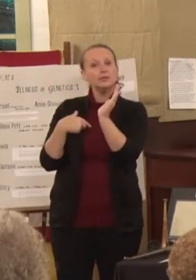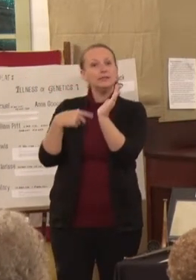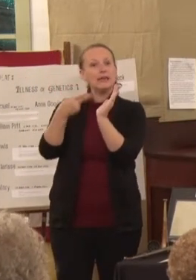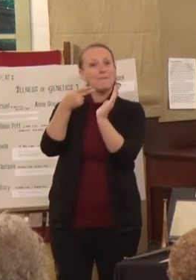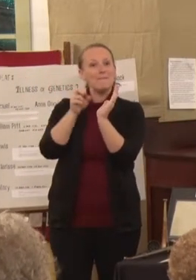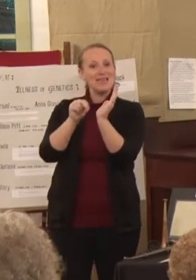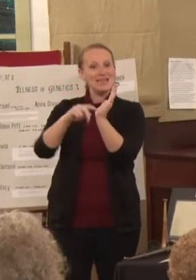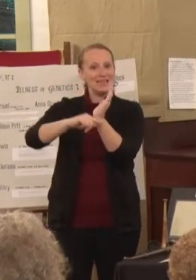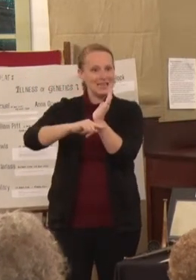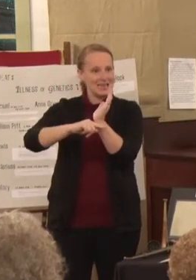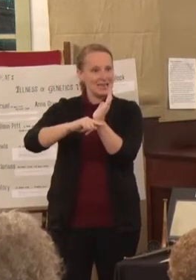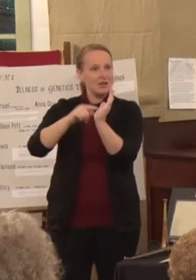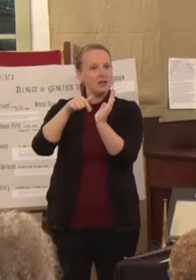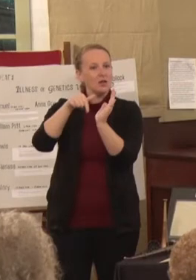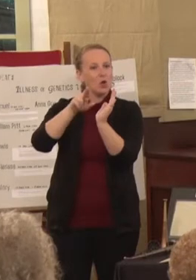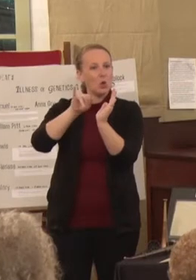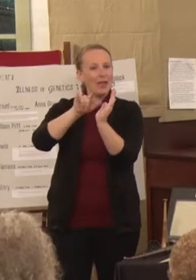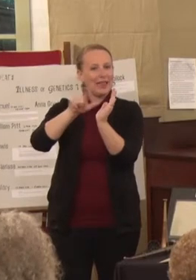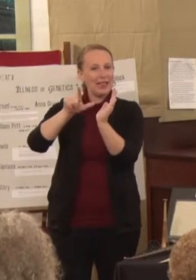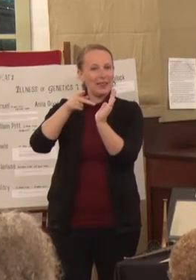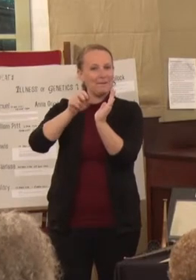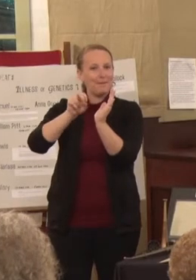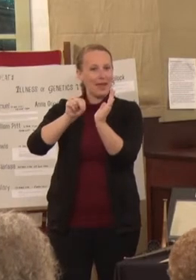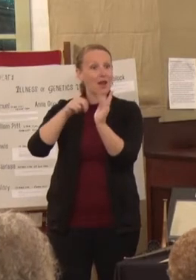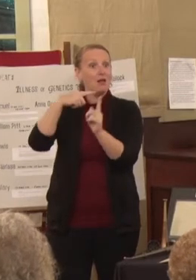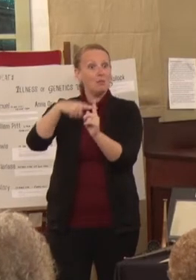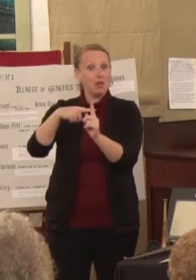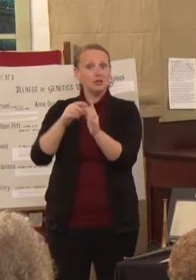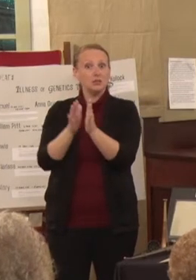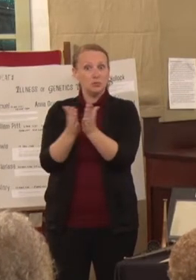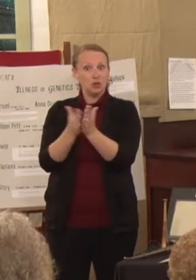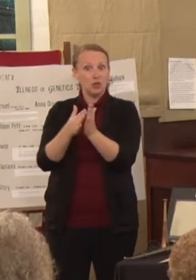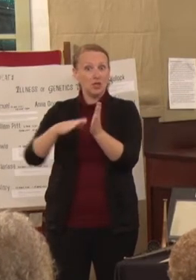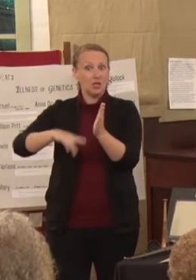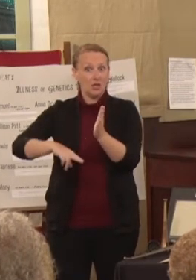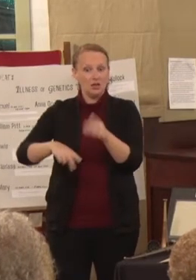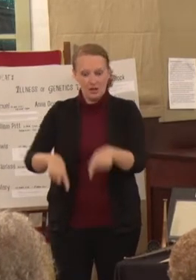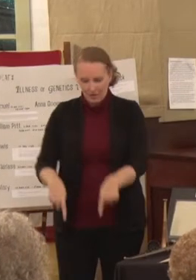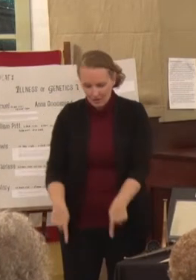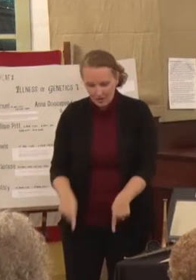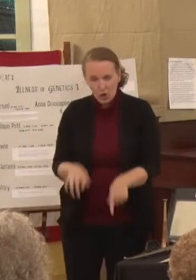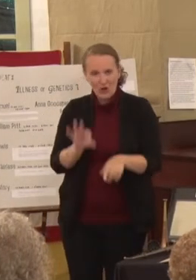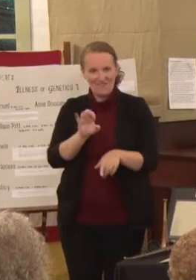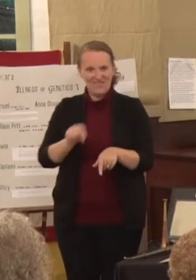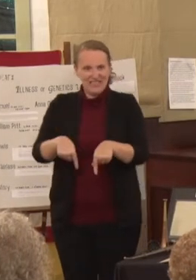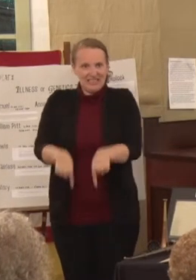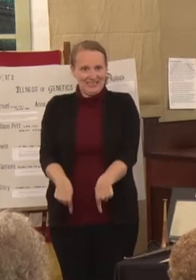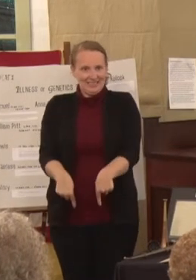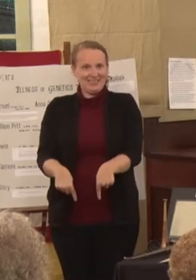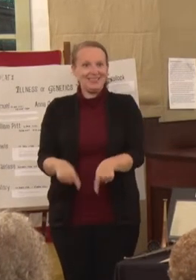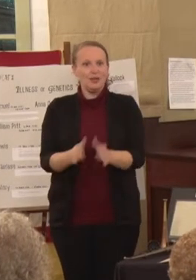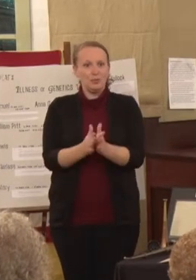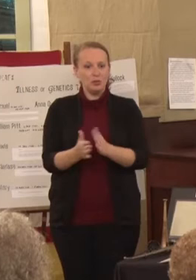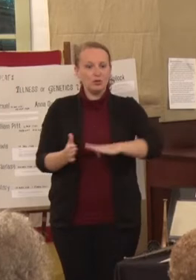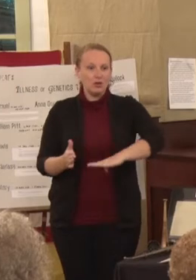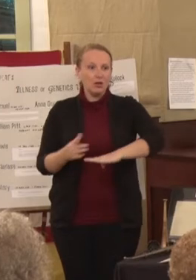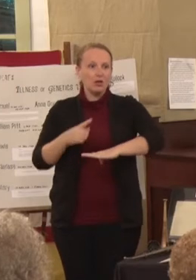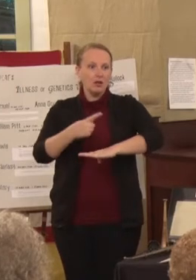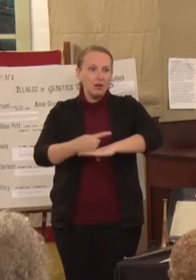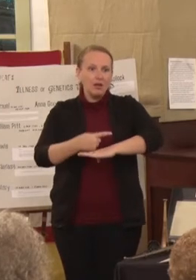book and it's at her feet and that to represent without education, deaf people would still be in